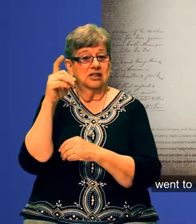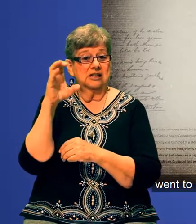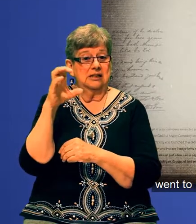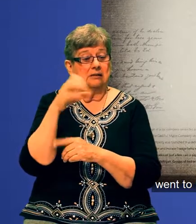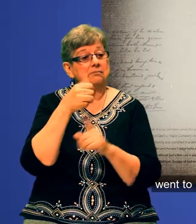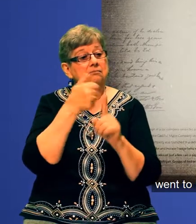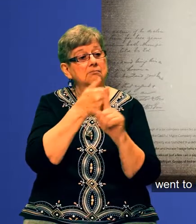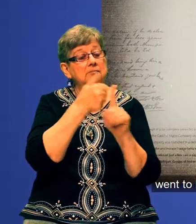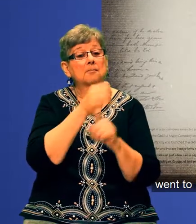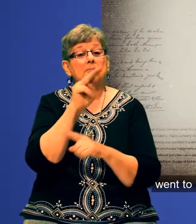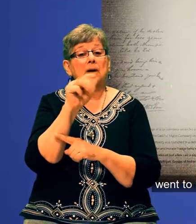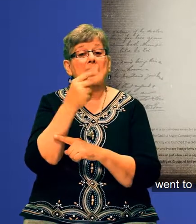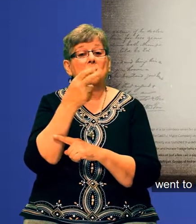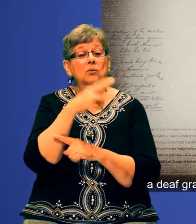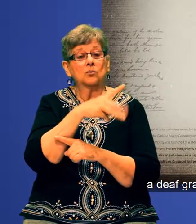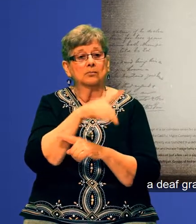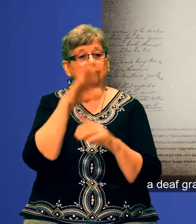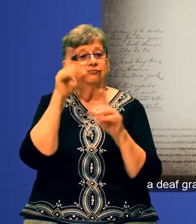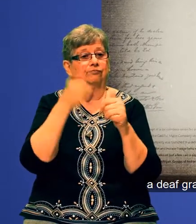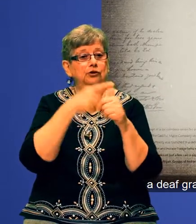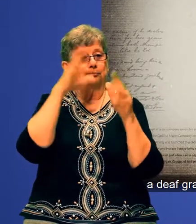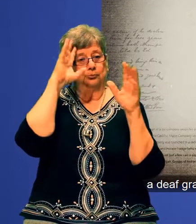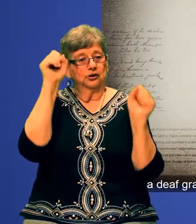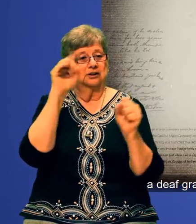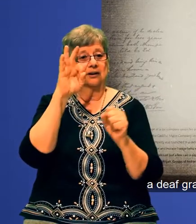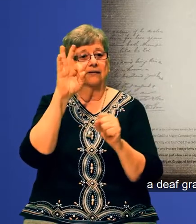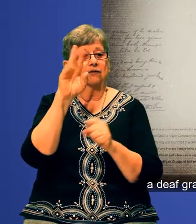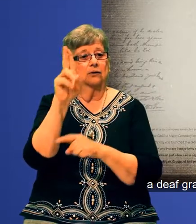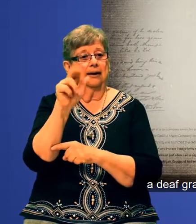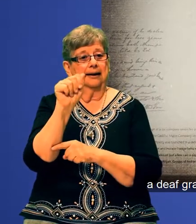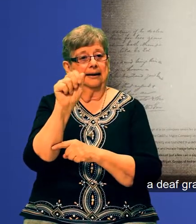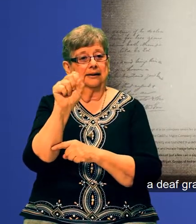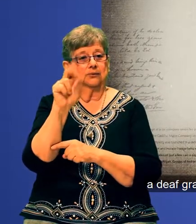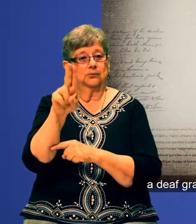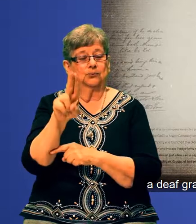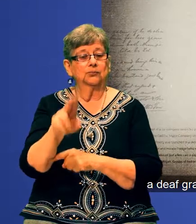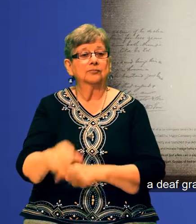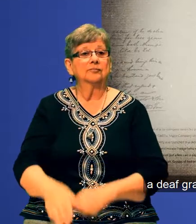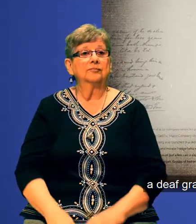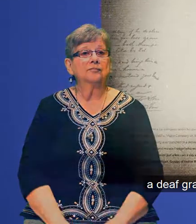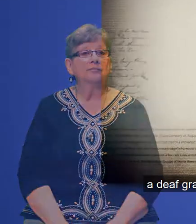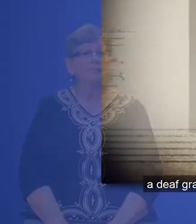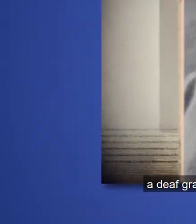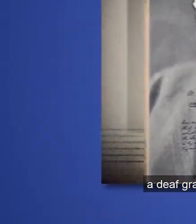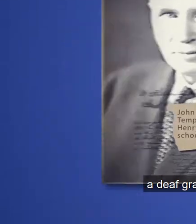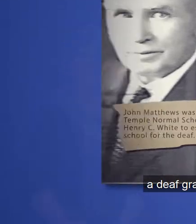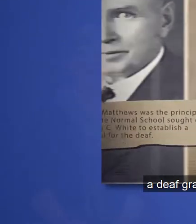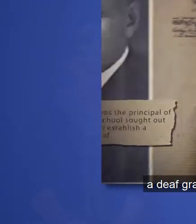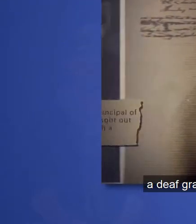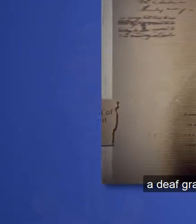Henry C. White, a deaf graduate of Gallaudet College in Washington, D.C.